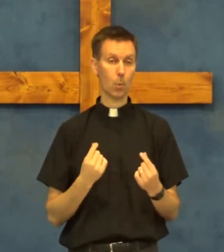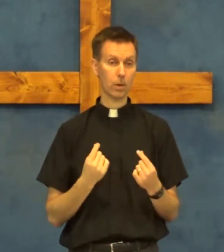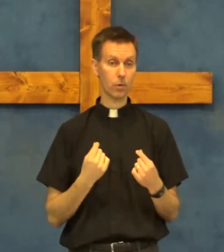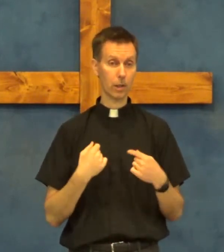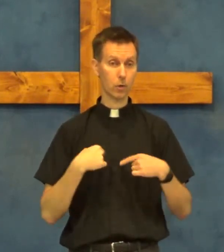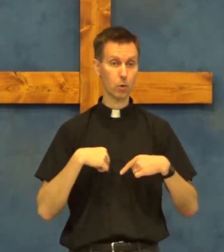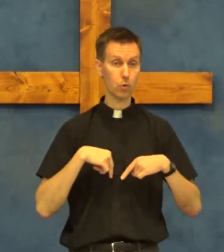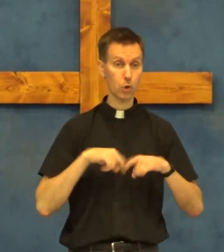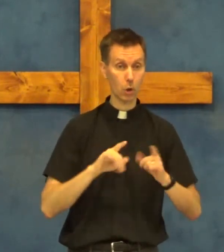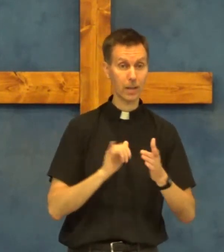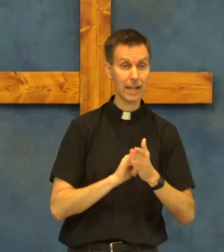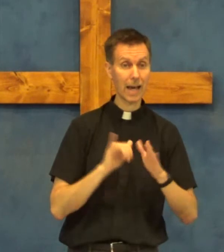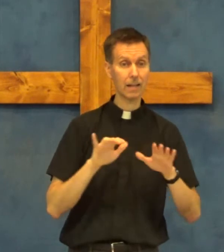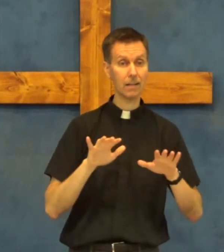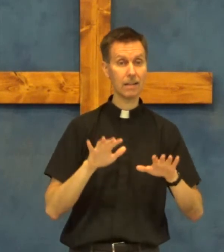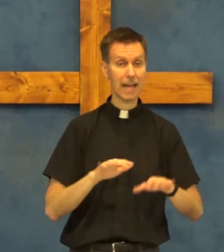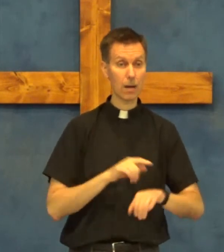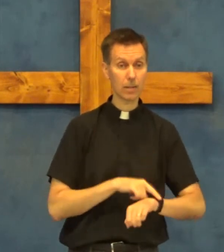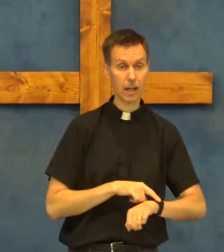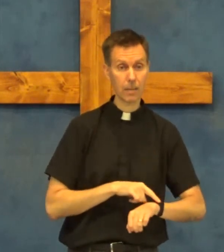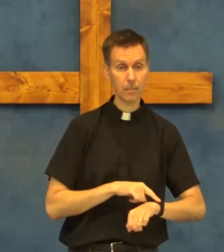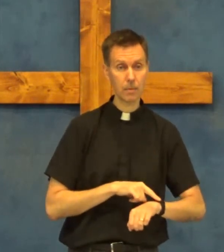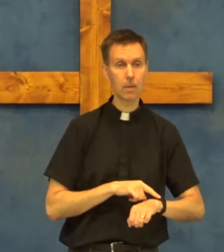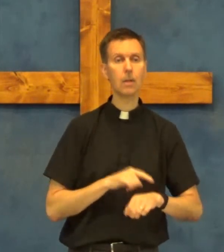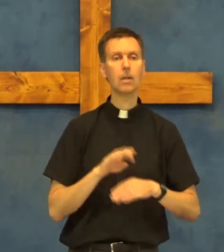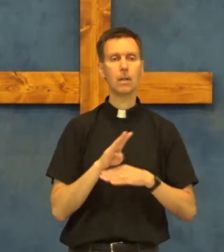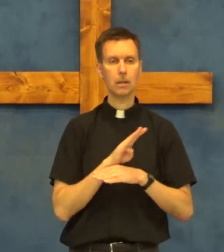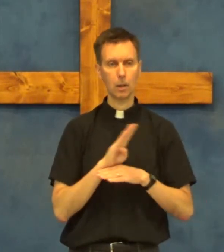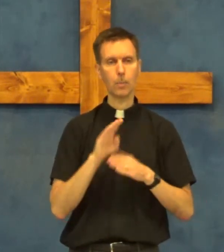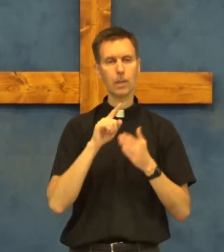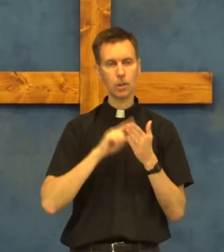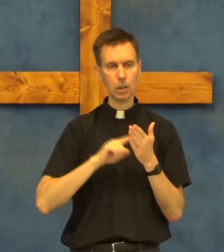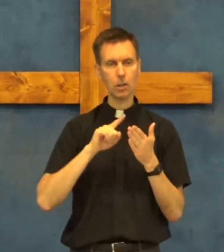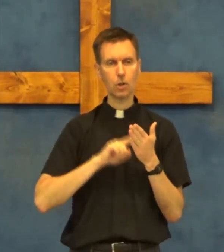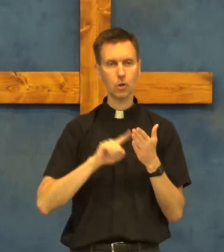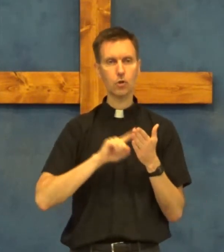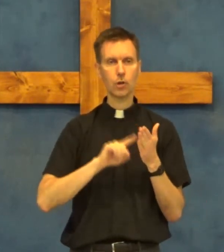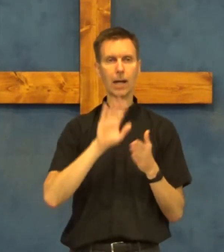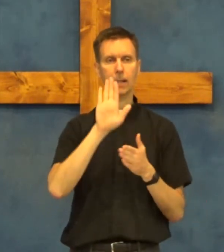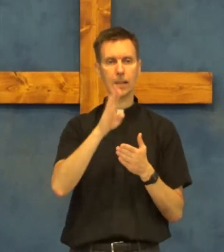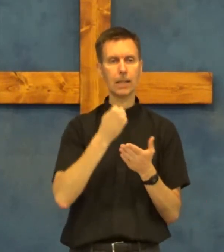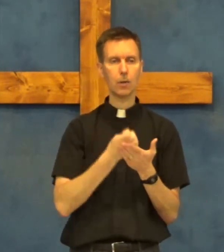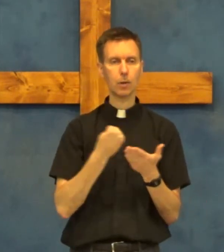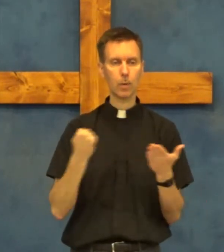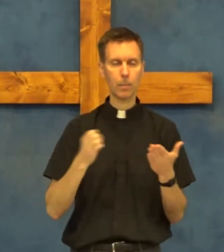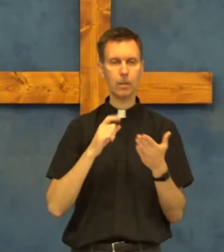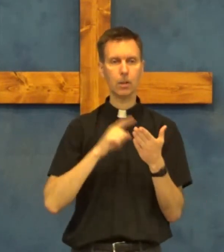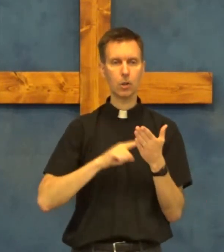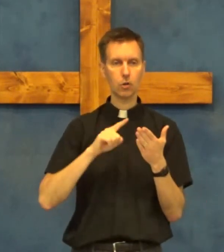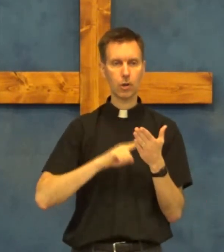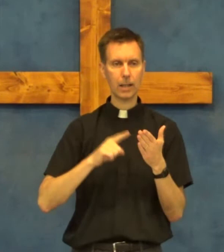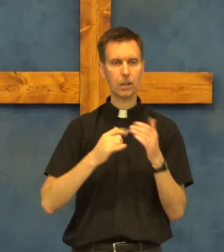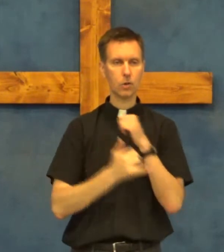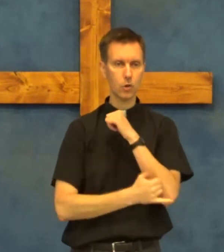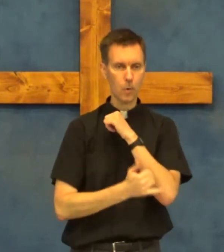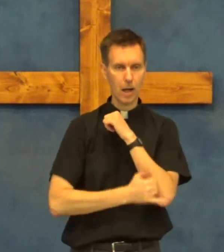what did they do during that downtime they're busy checking their equipment checking the truck